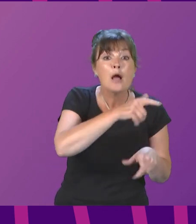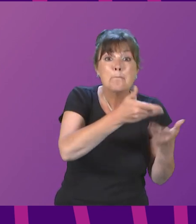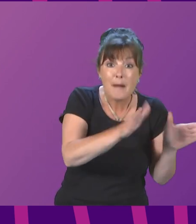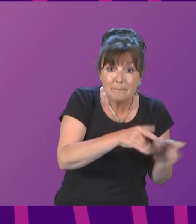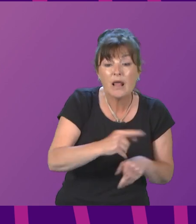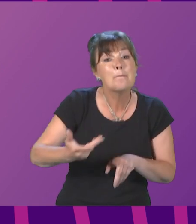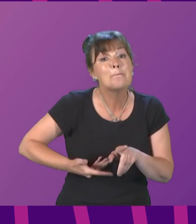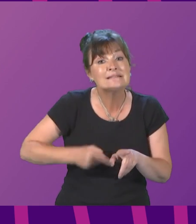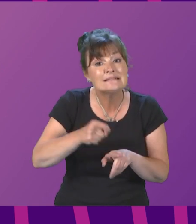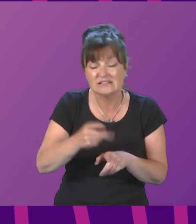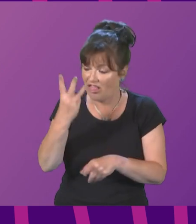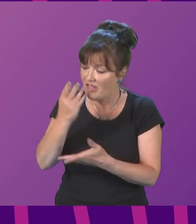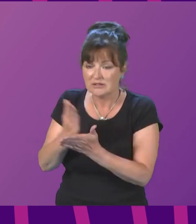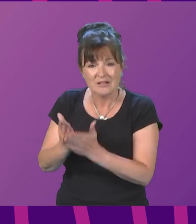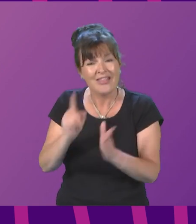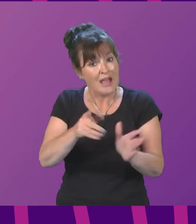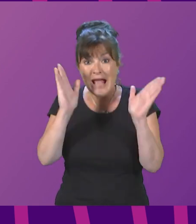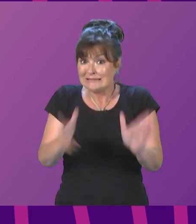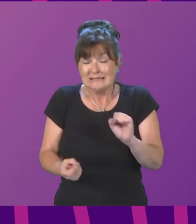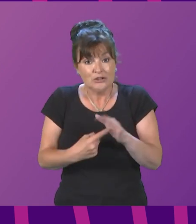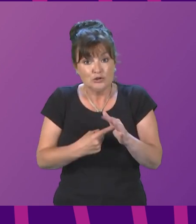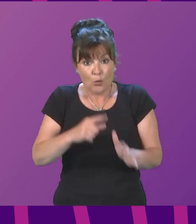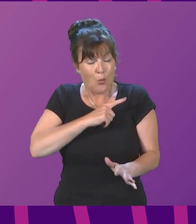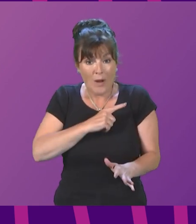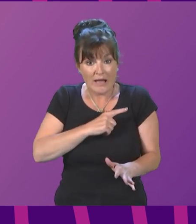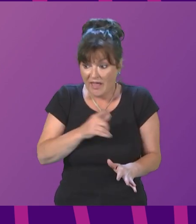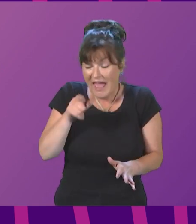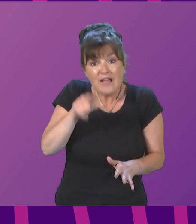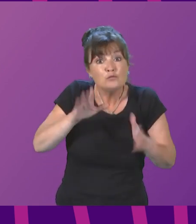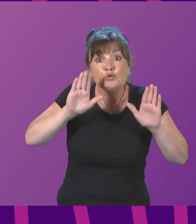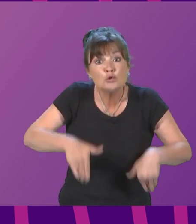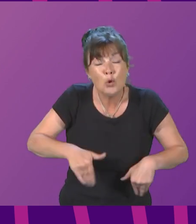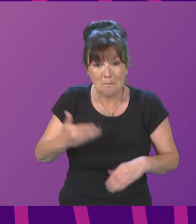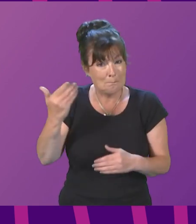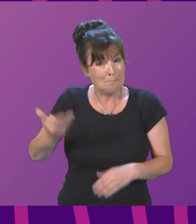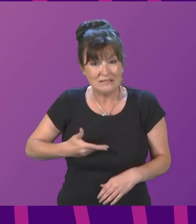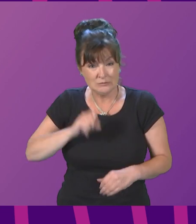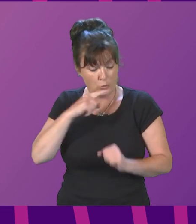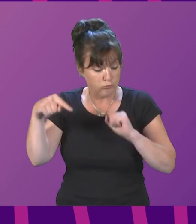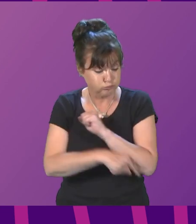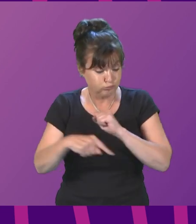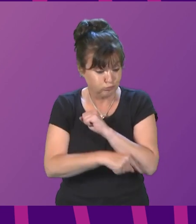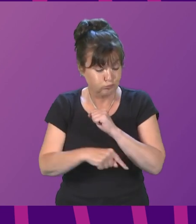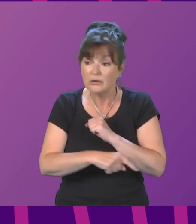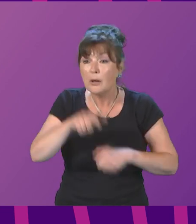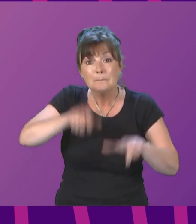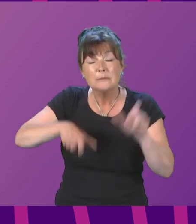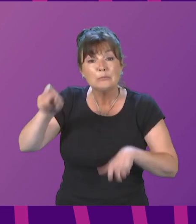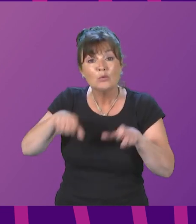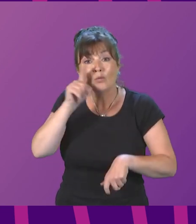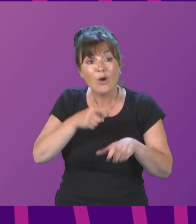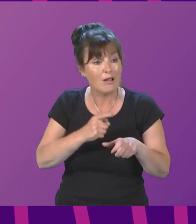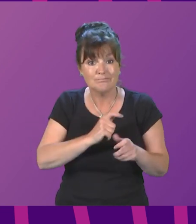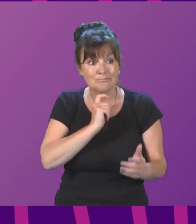That is essential to stop an avalanche of business bankruptcies and job losses and to prevent essential